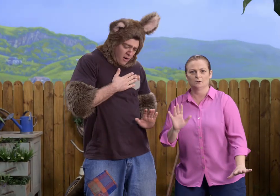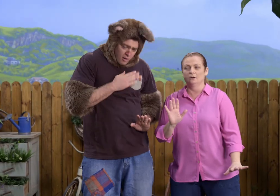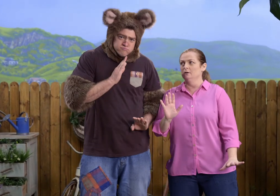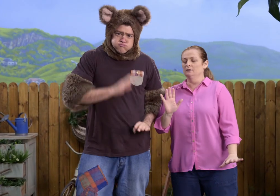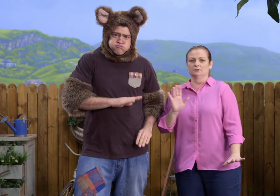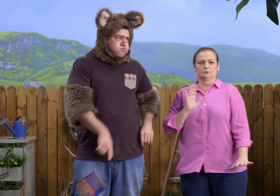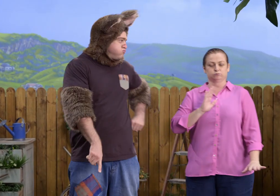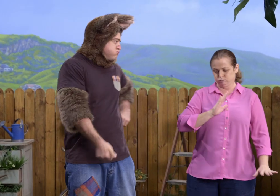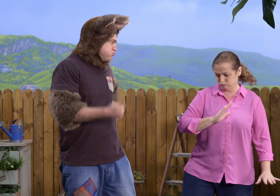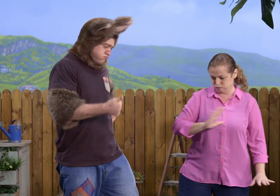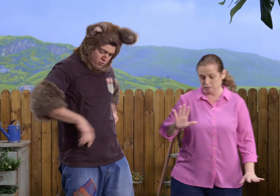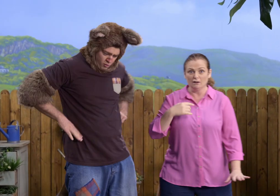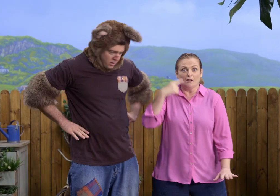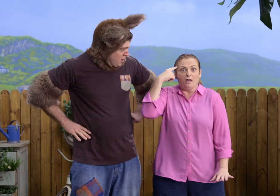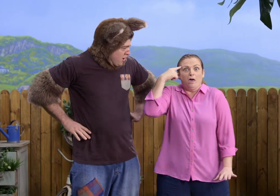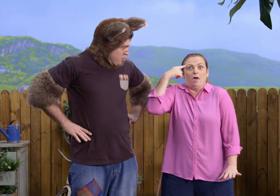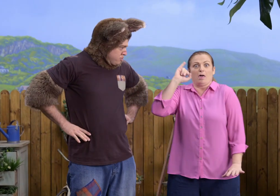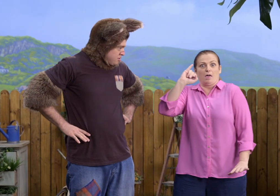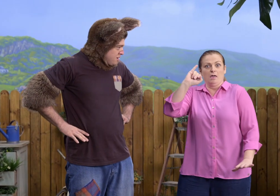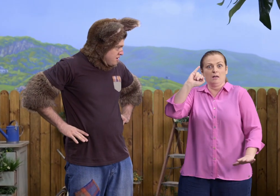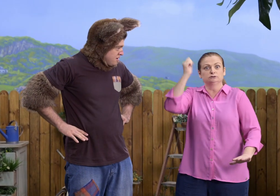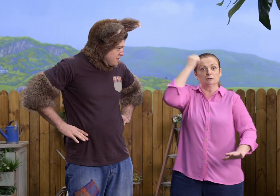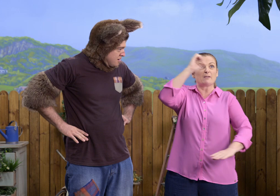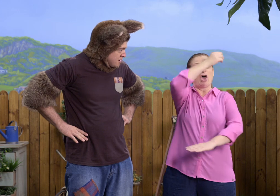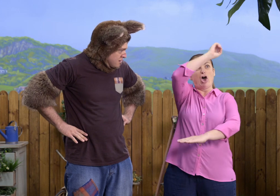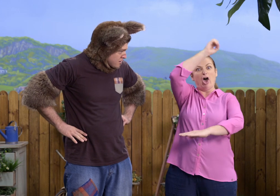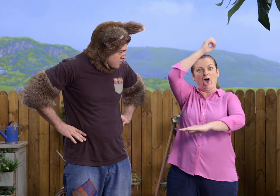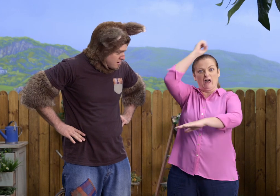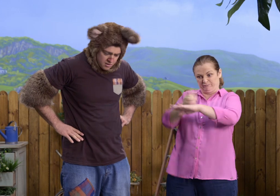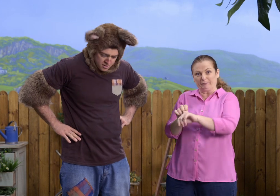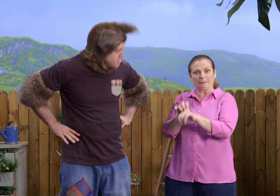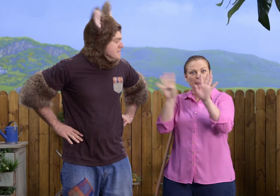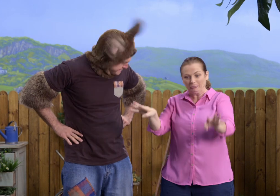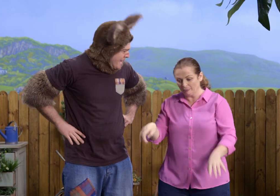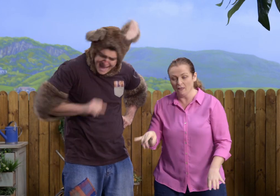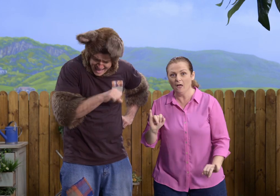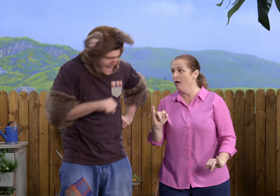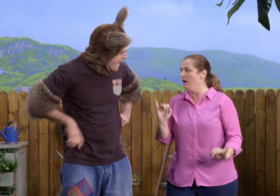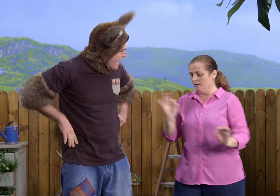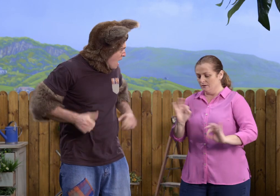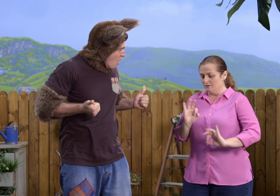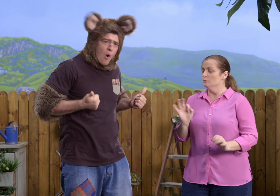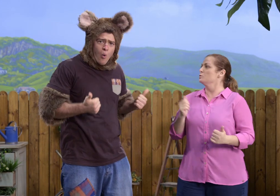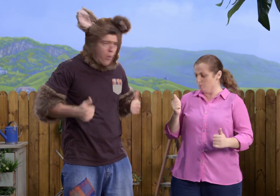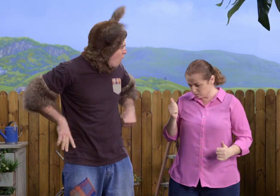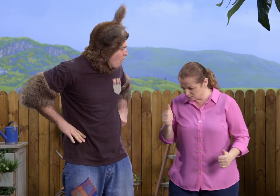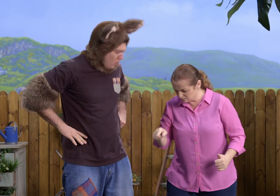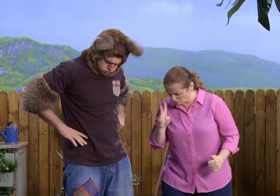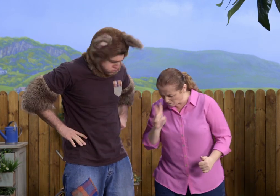Phew. Oh, I was worried that the soccer ball might land on our plaster and splash it everywhere, but it hasn't. Good.